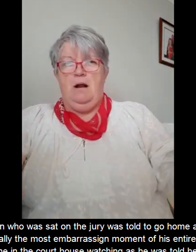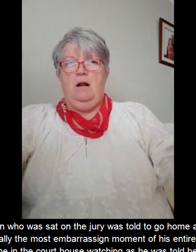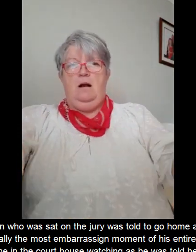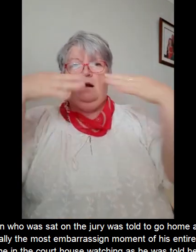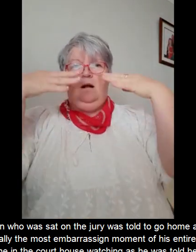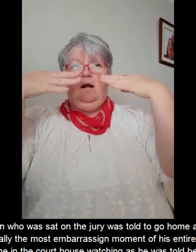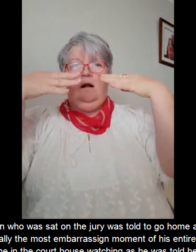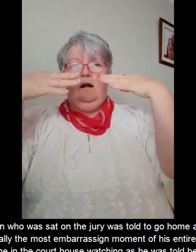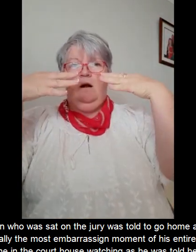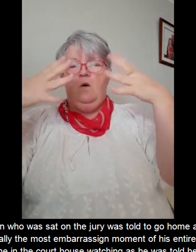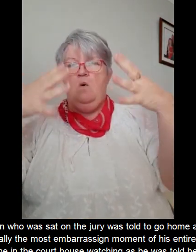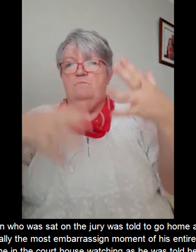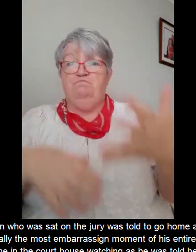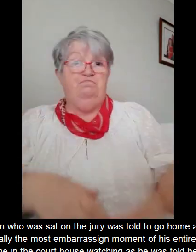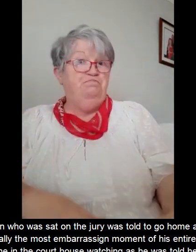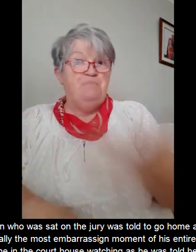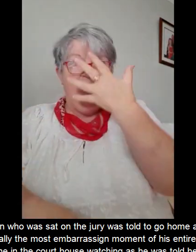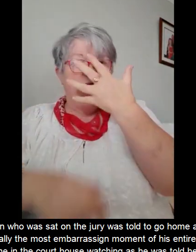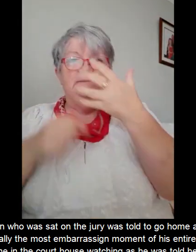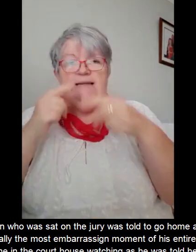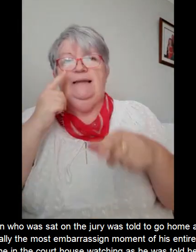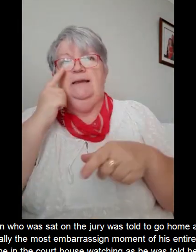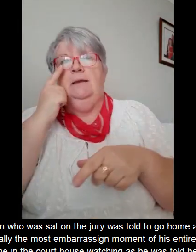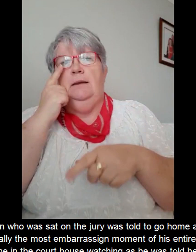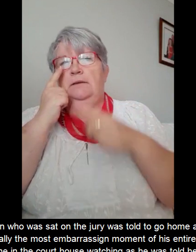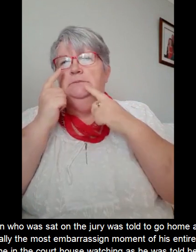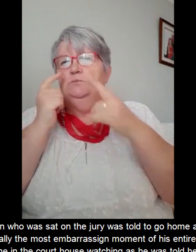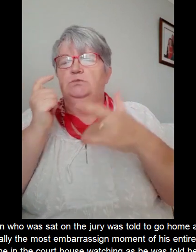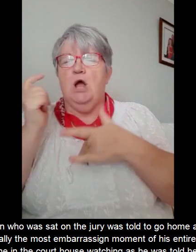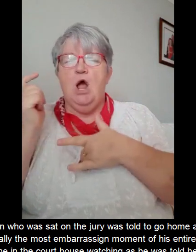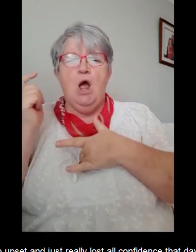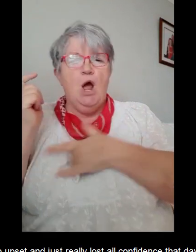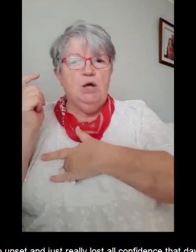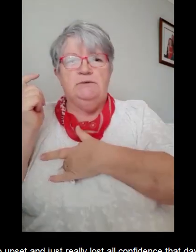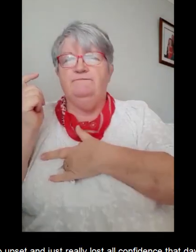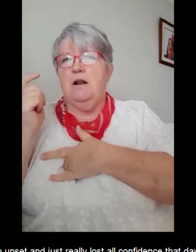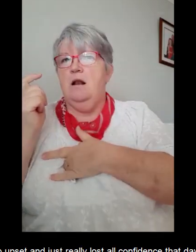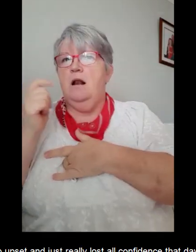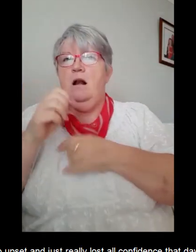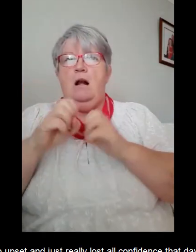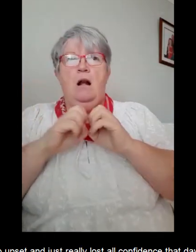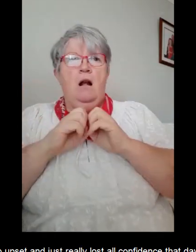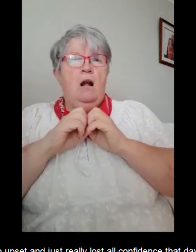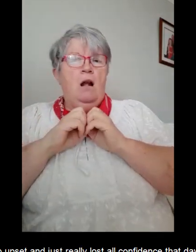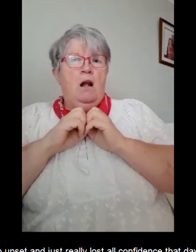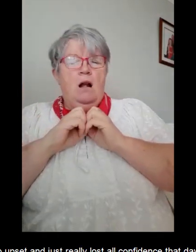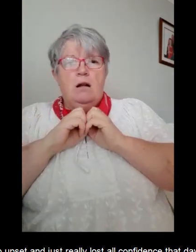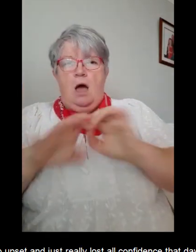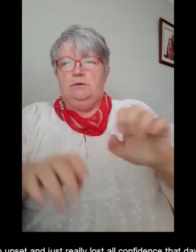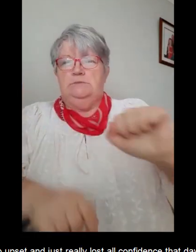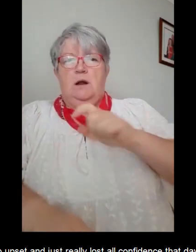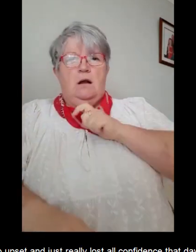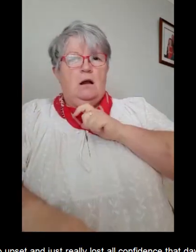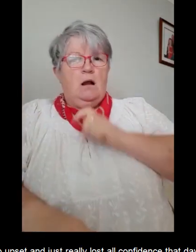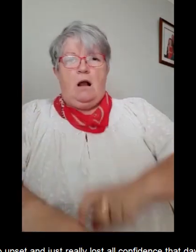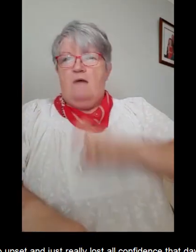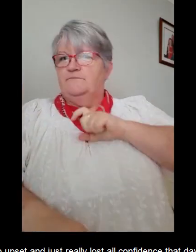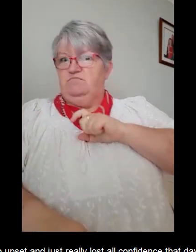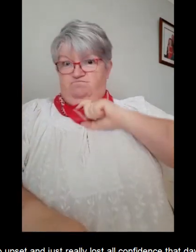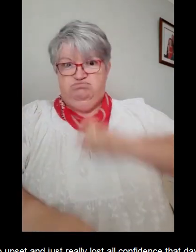watched him as he was told he had to leave. He said he was so upset and just really lost all confidence that day.